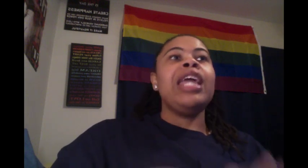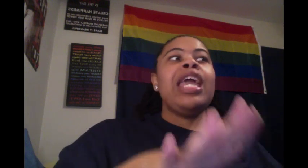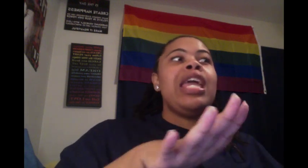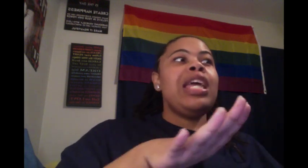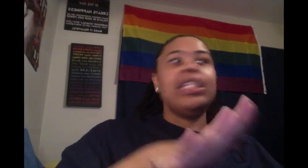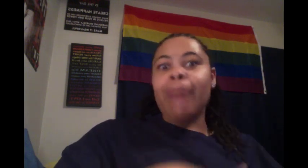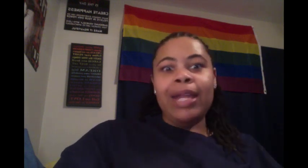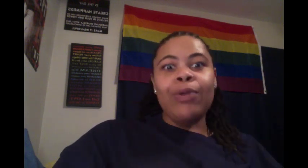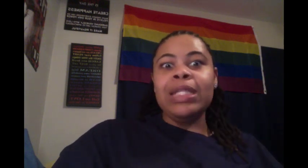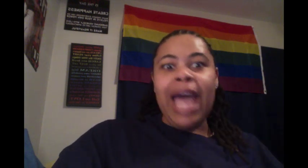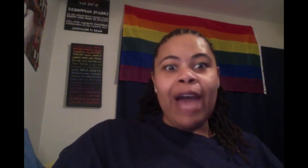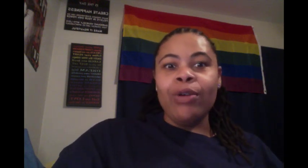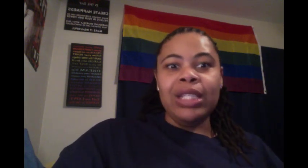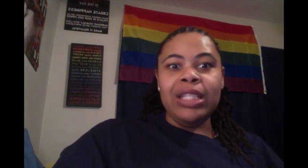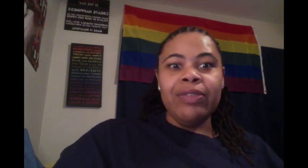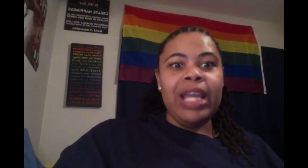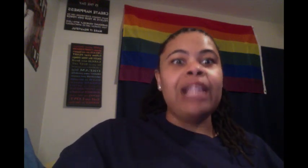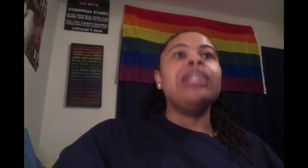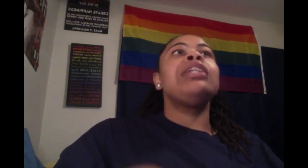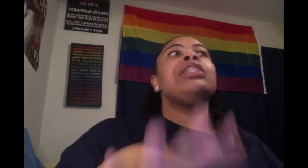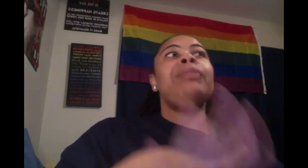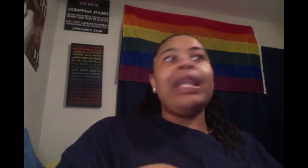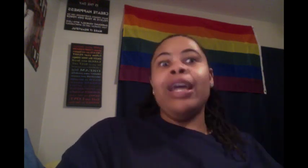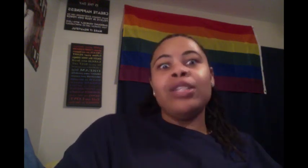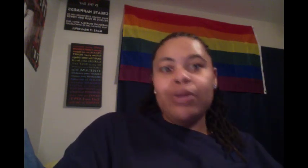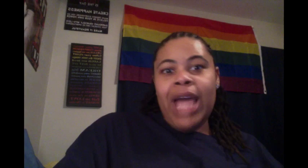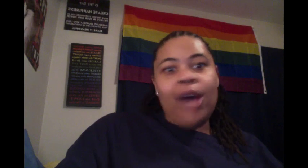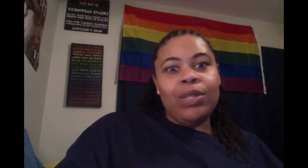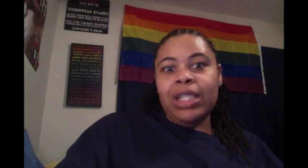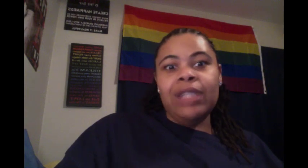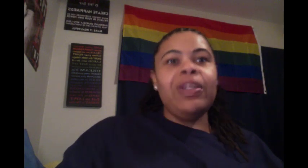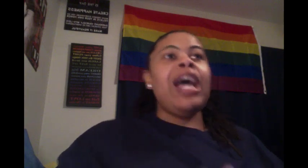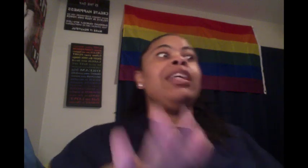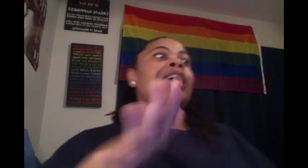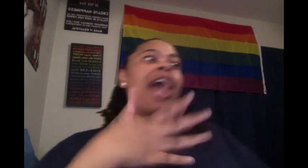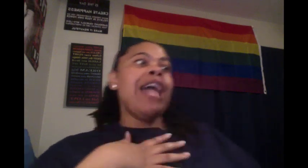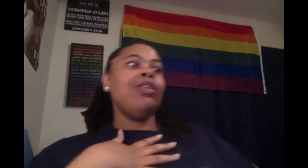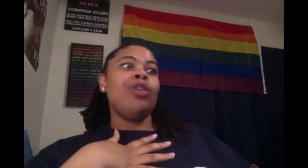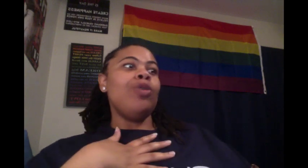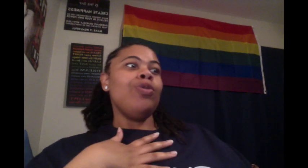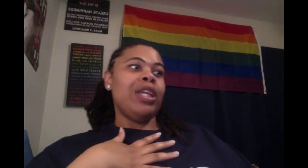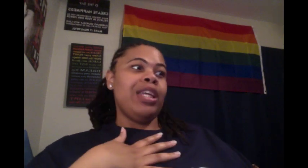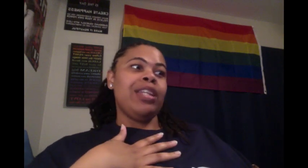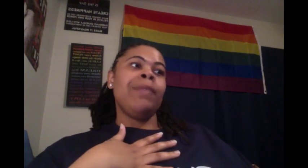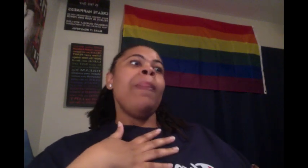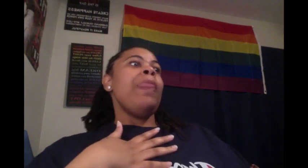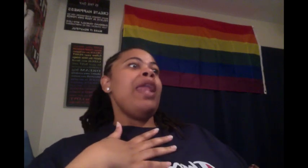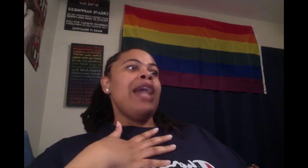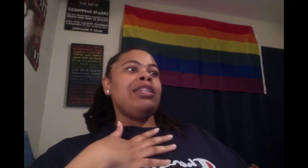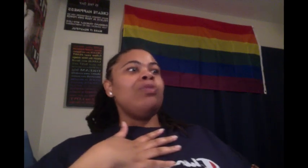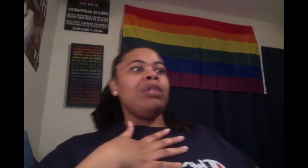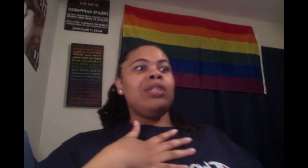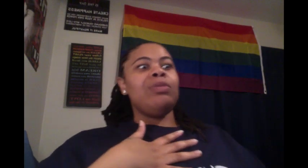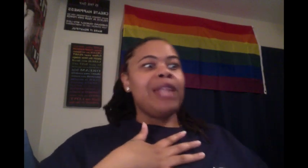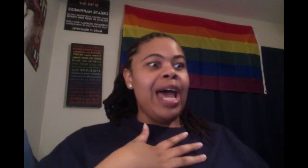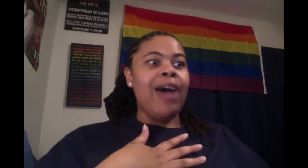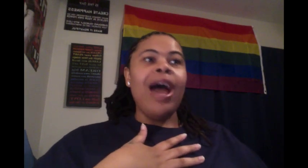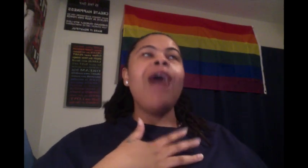And somebody gonna die on the season finale. Somebody else gonna die on the season finale. And I don't know who it is. And I just wish it was Kyle. I